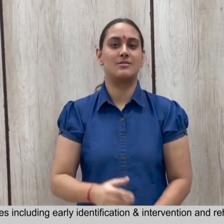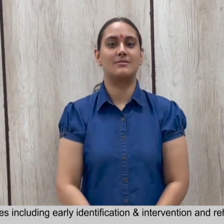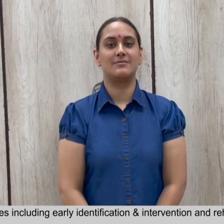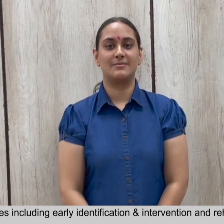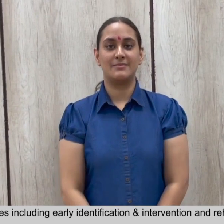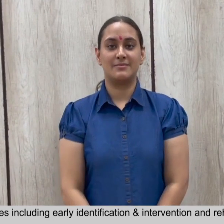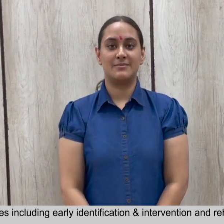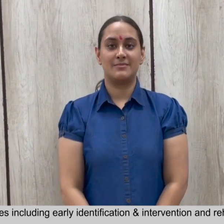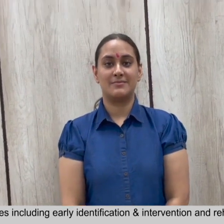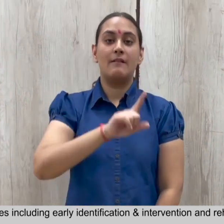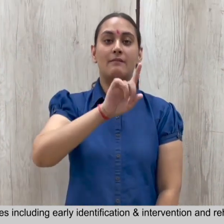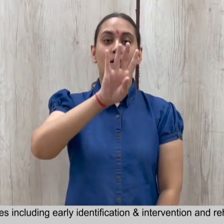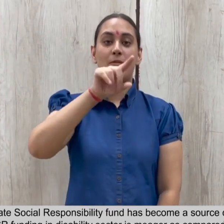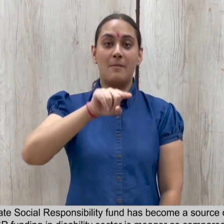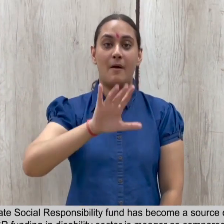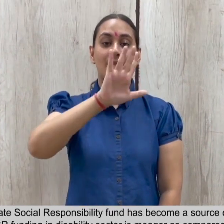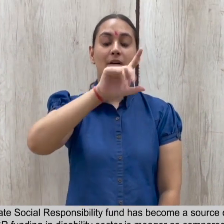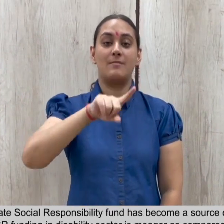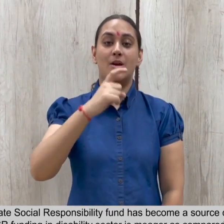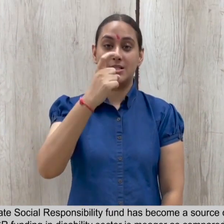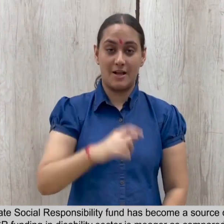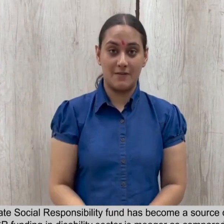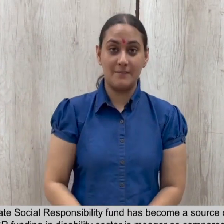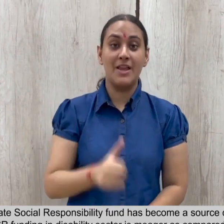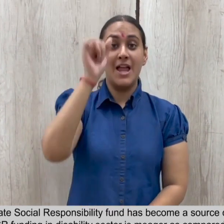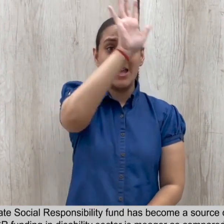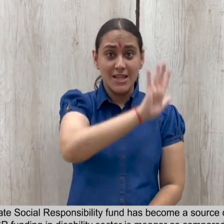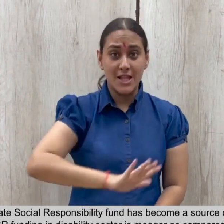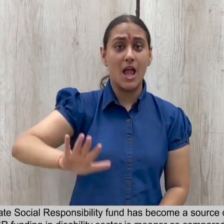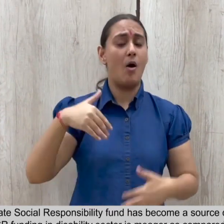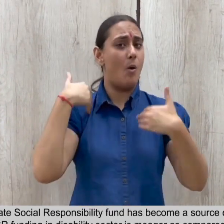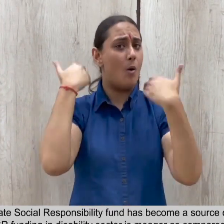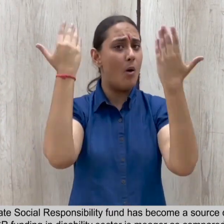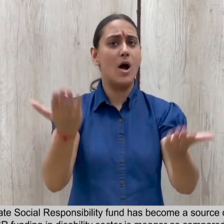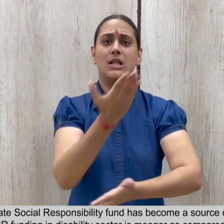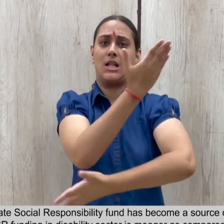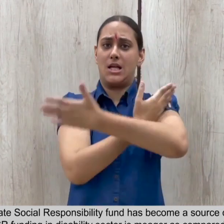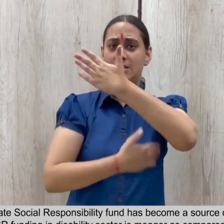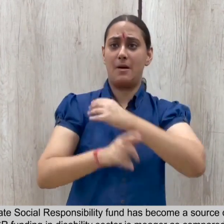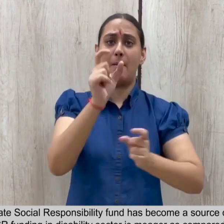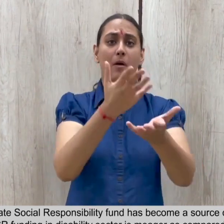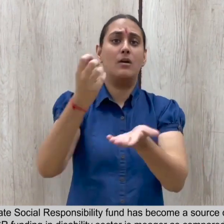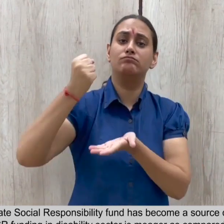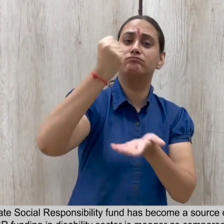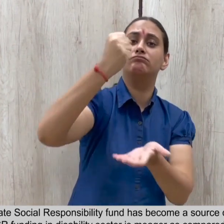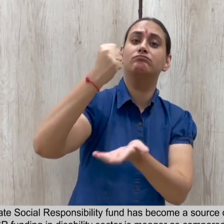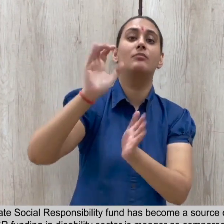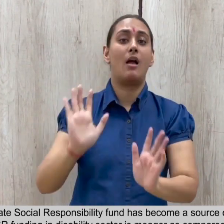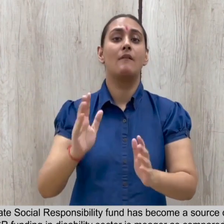rehabilitation services. 14.5.7 Of late, Corporate Social Responsibility Fund